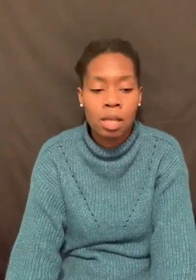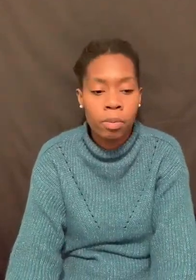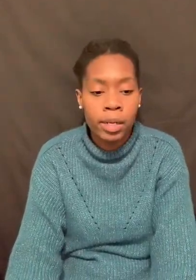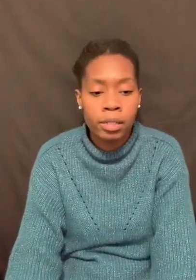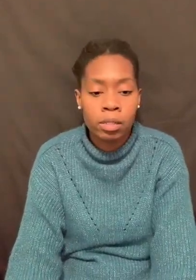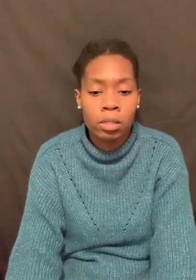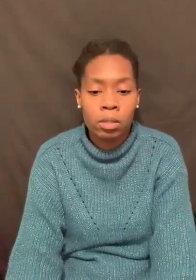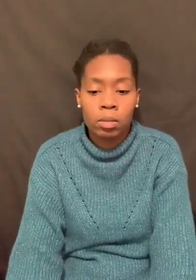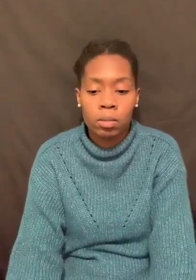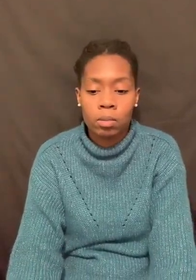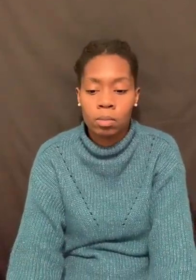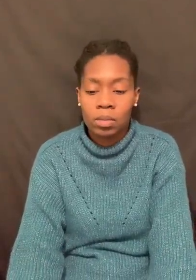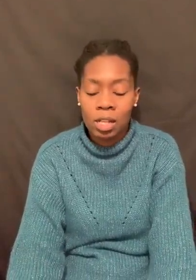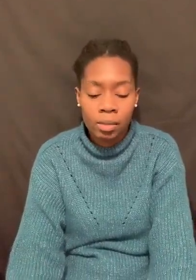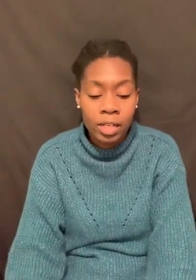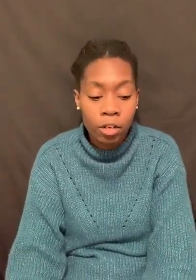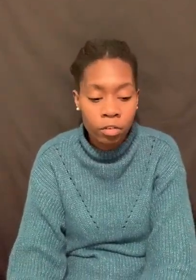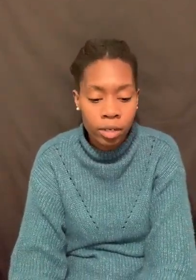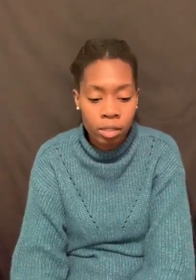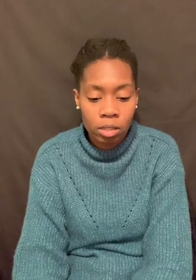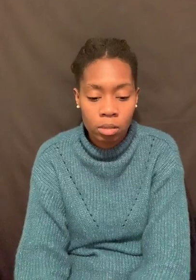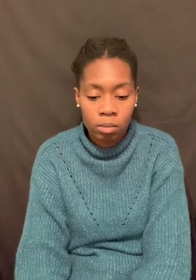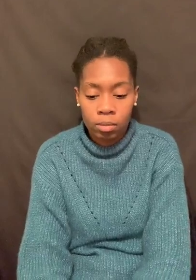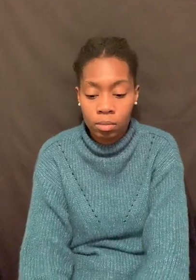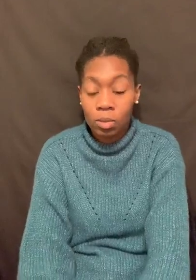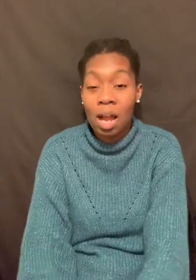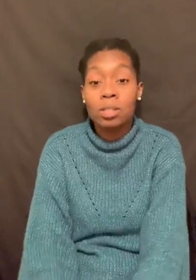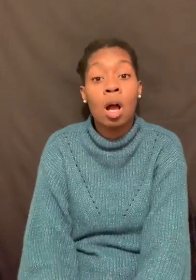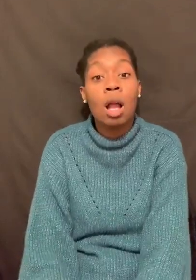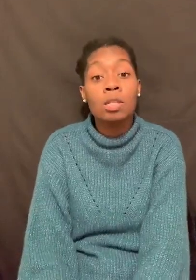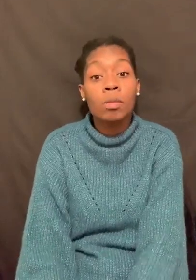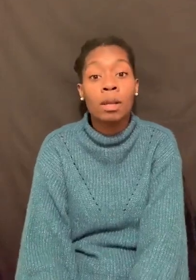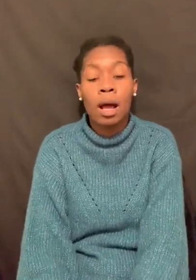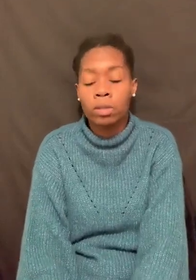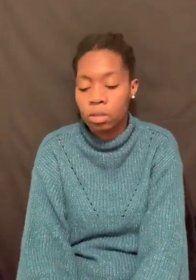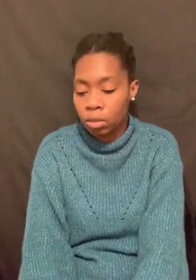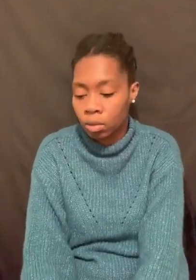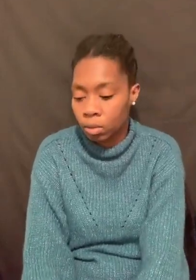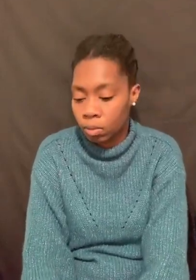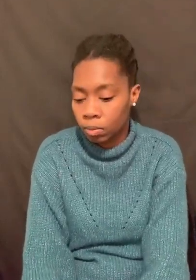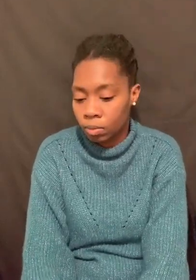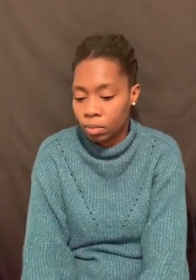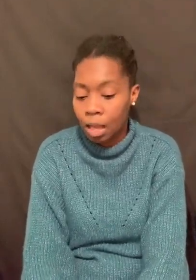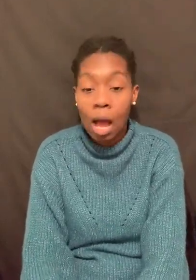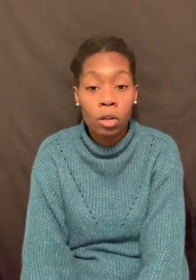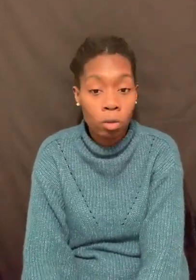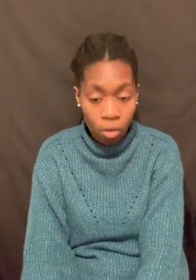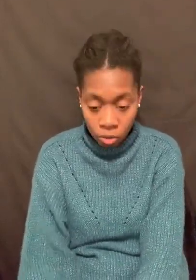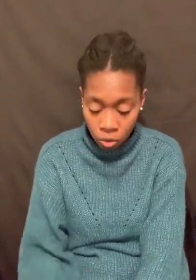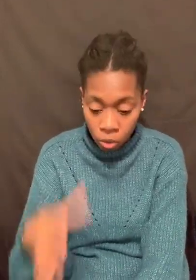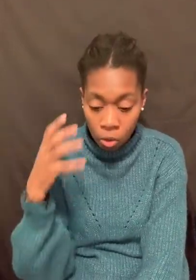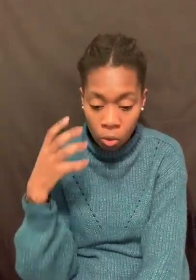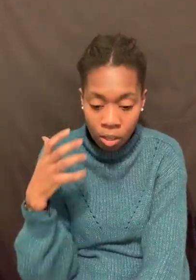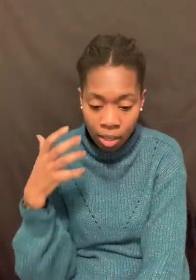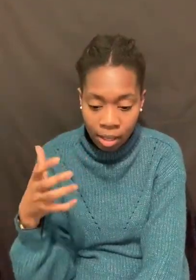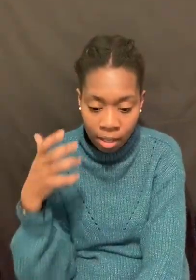be separate. You have to be different. So God's calling people out, out of the world, so you can